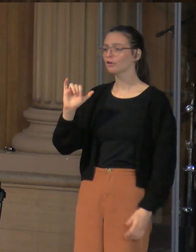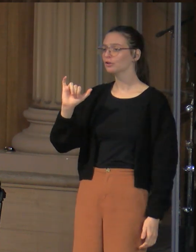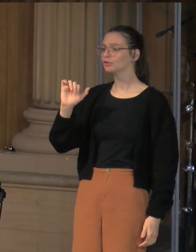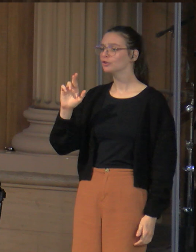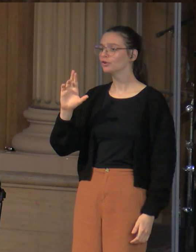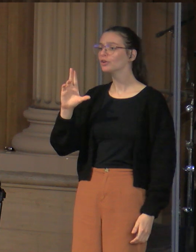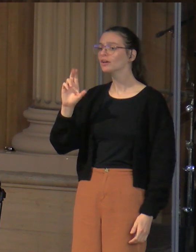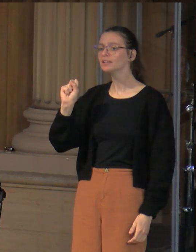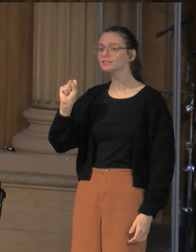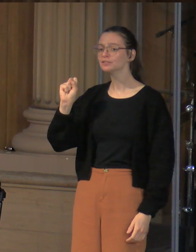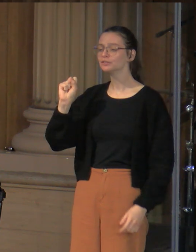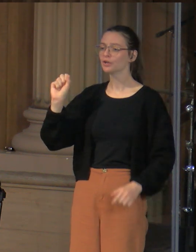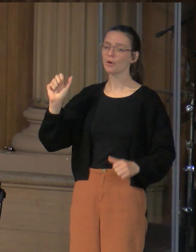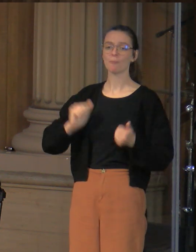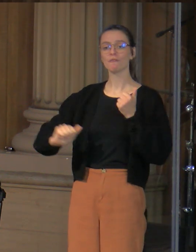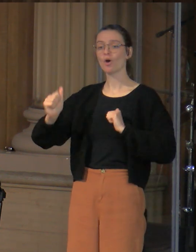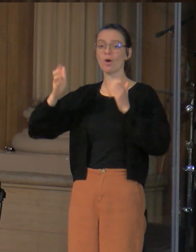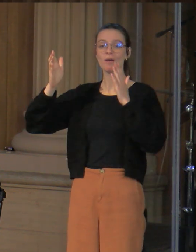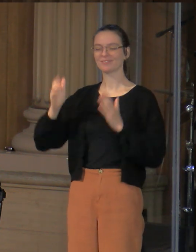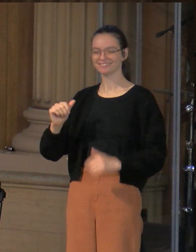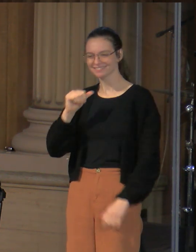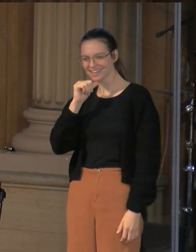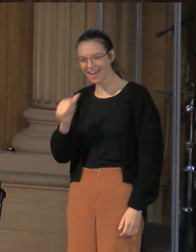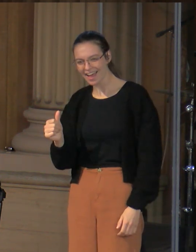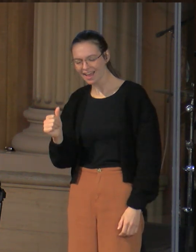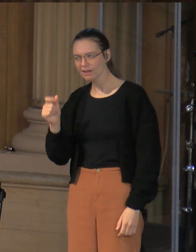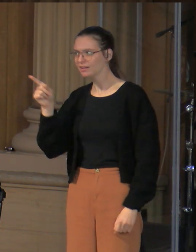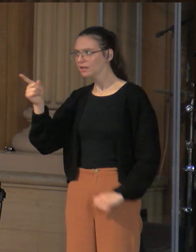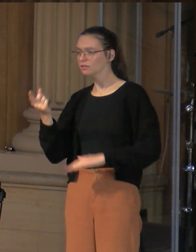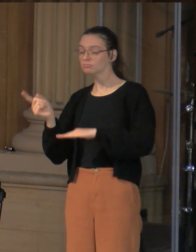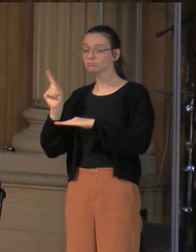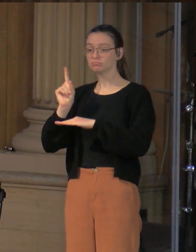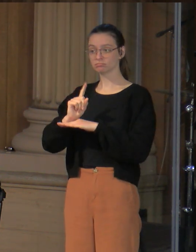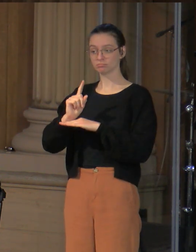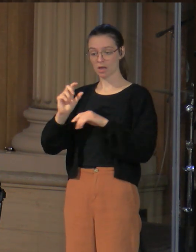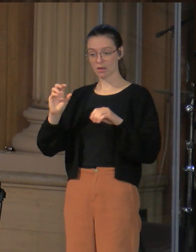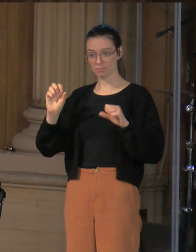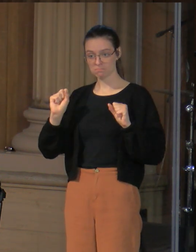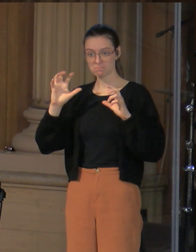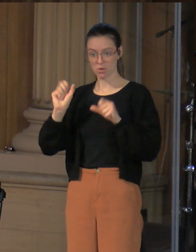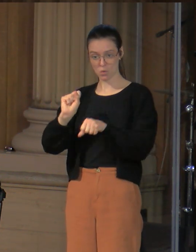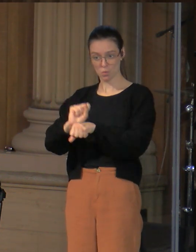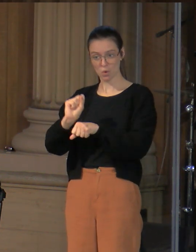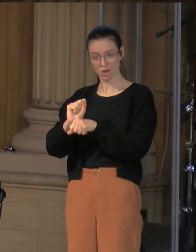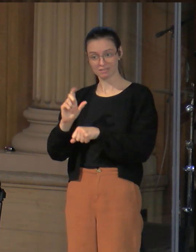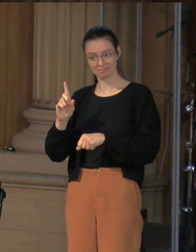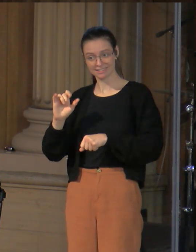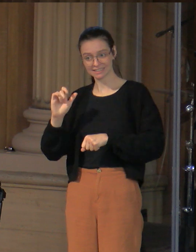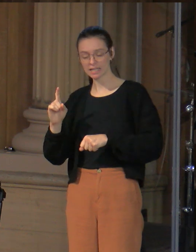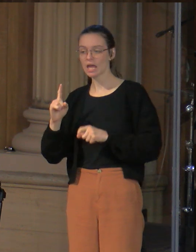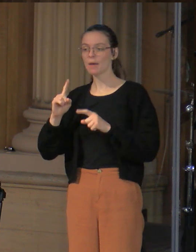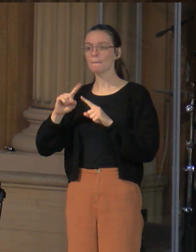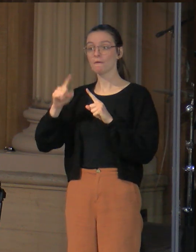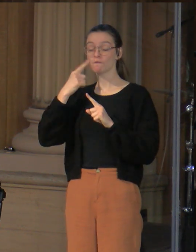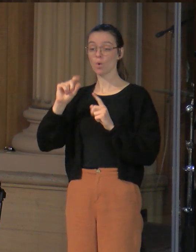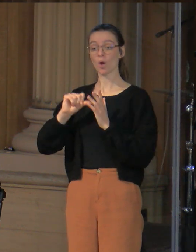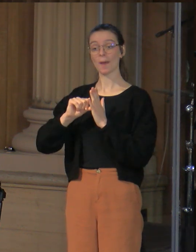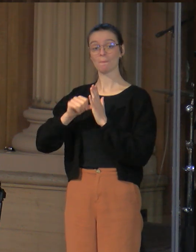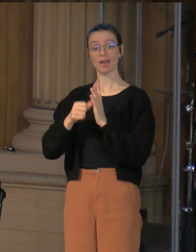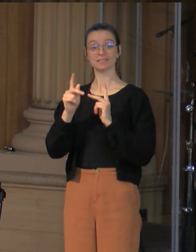He came on the scene and he did real miracles, but his miracles weren't to impress. They weren't to jump through the Pharisees' hoops. They were to bring real healing